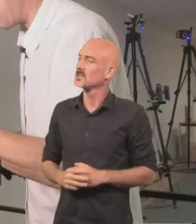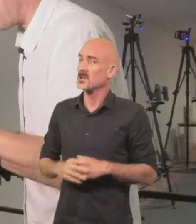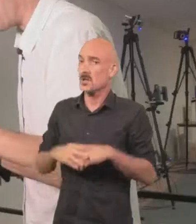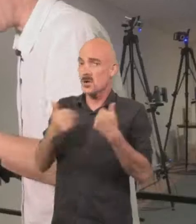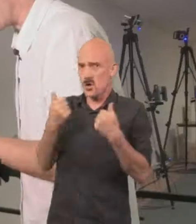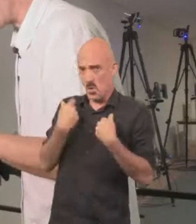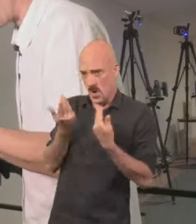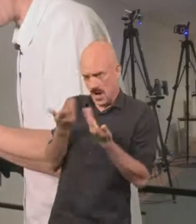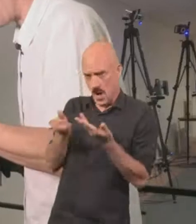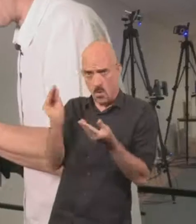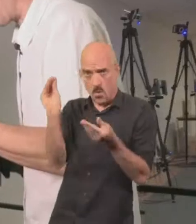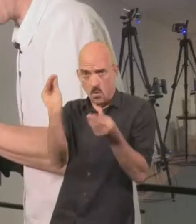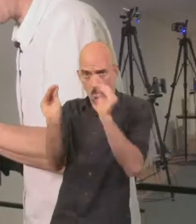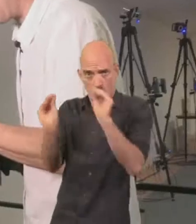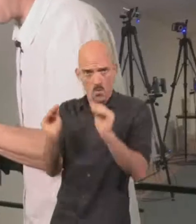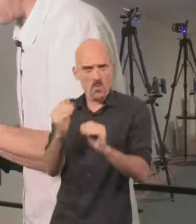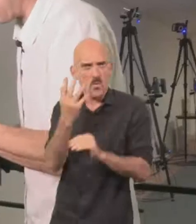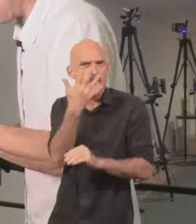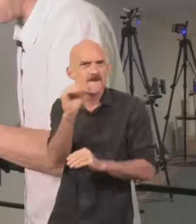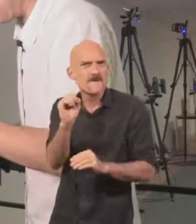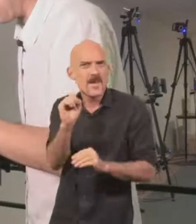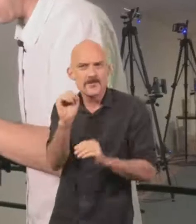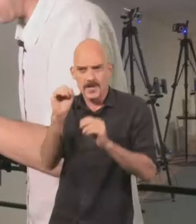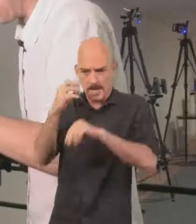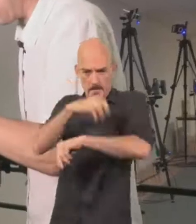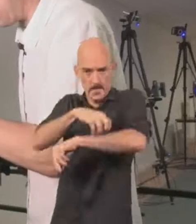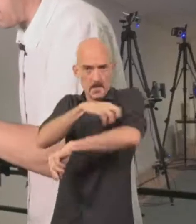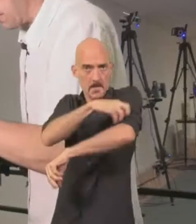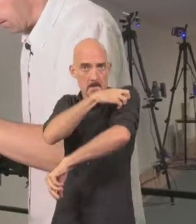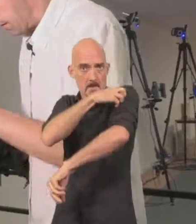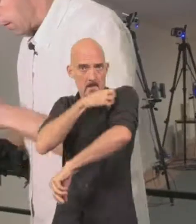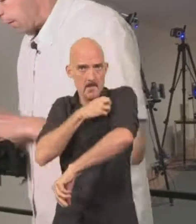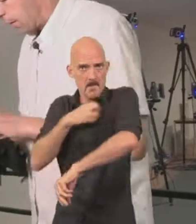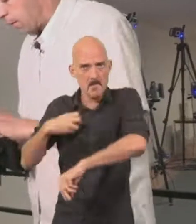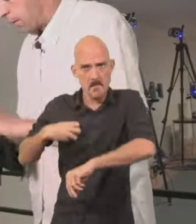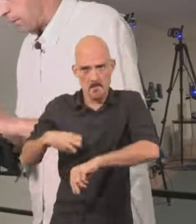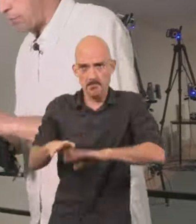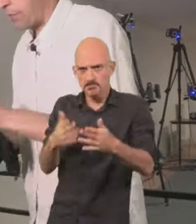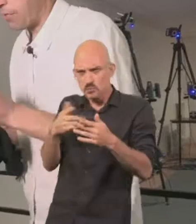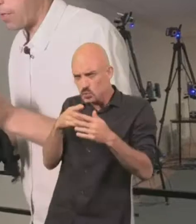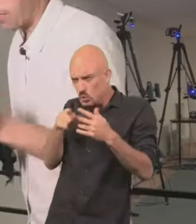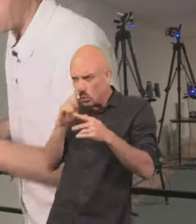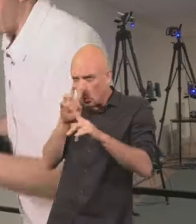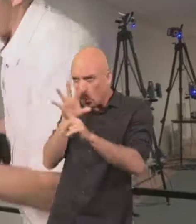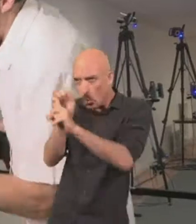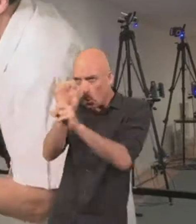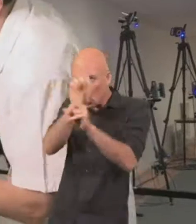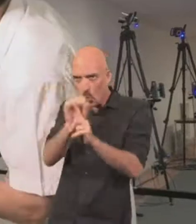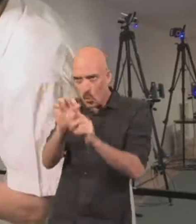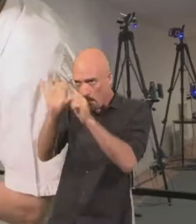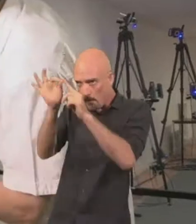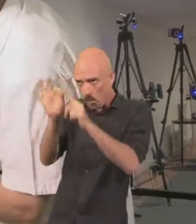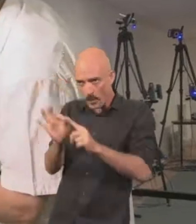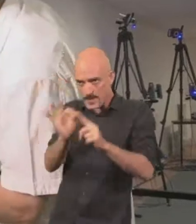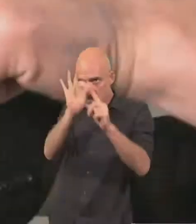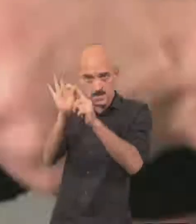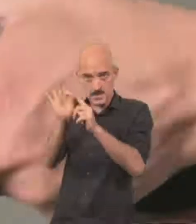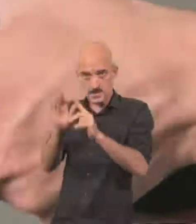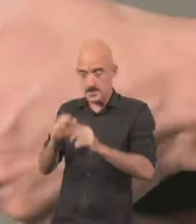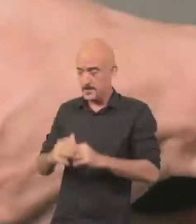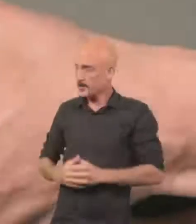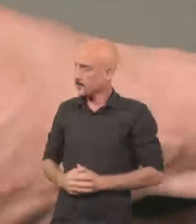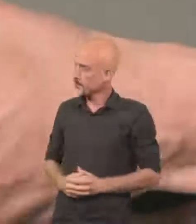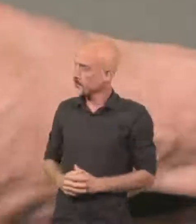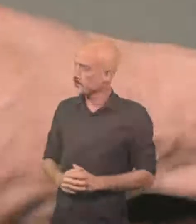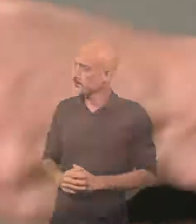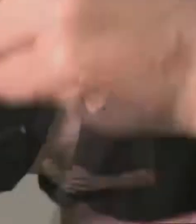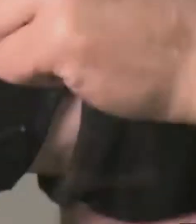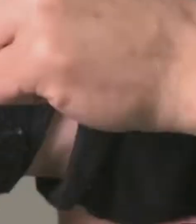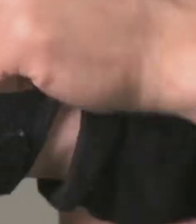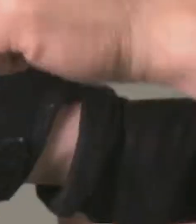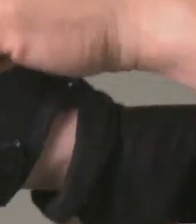Okay we put something like 50 markers on the body to some very specific points.